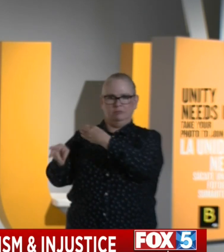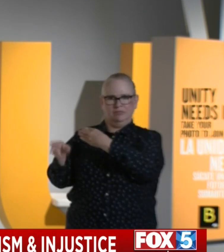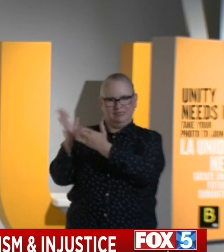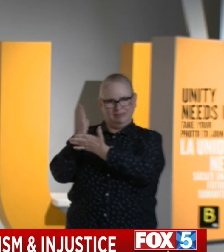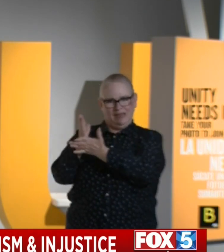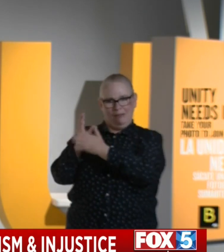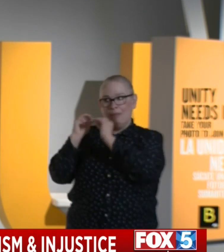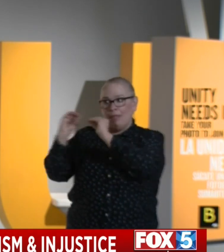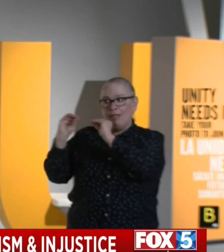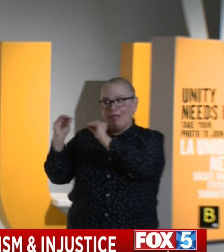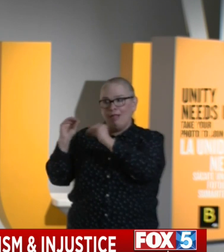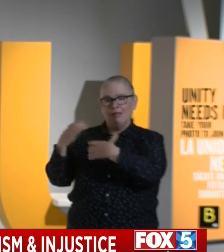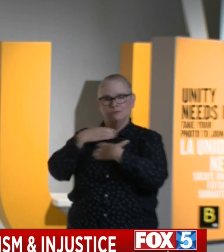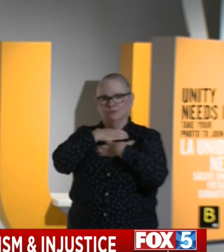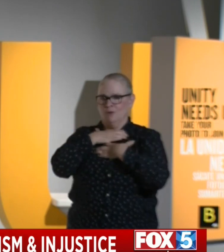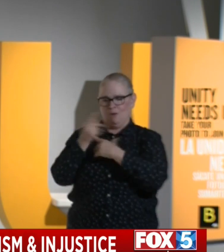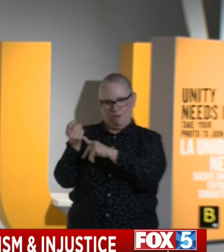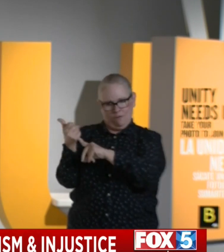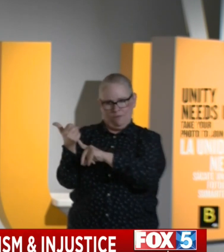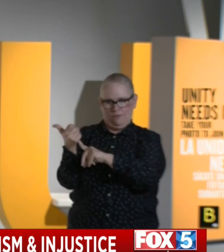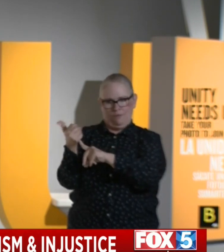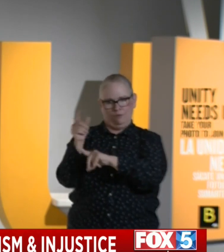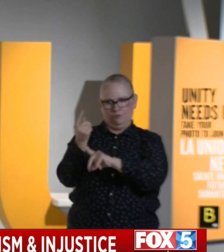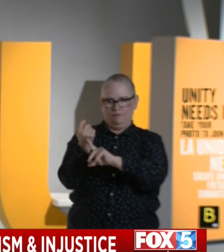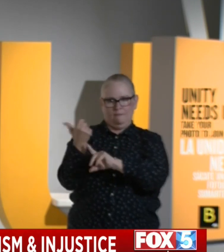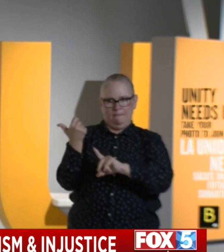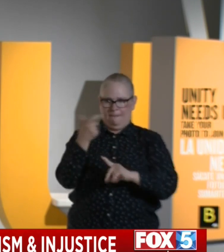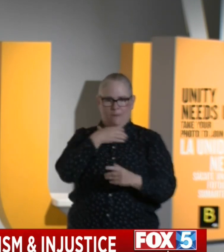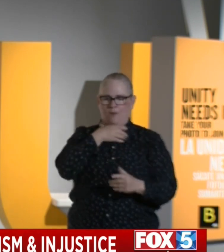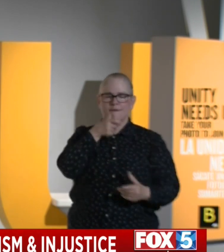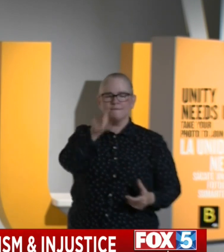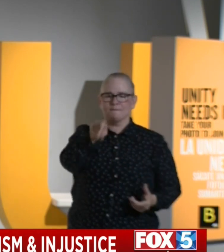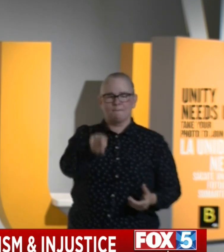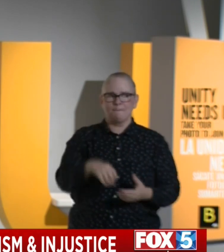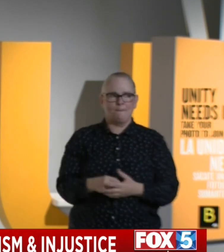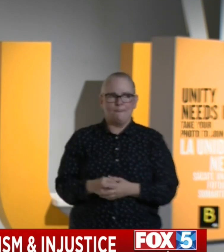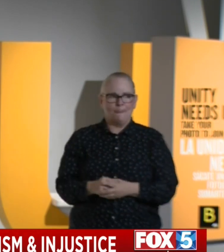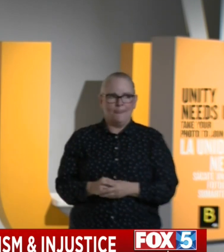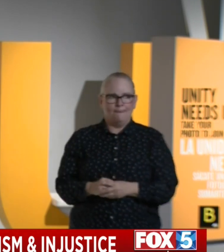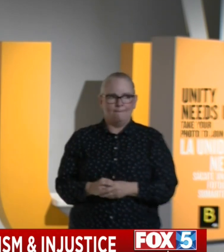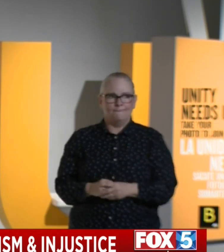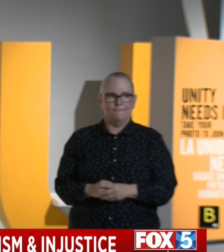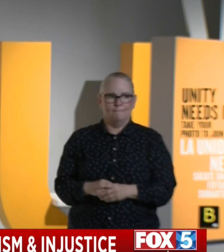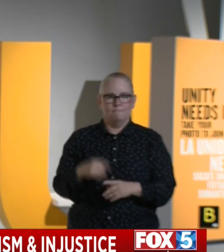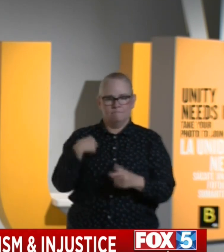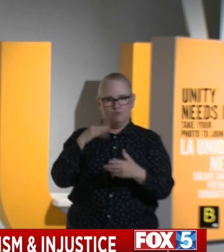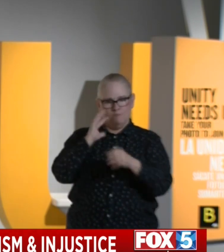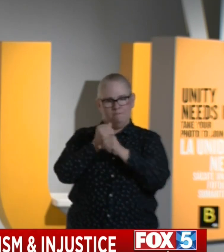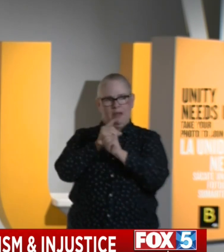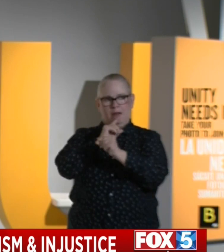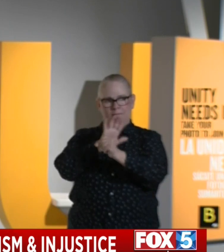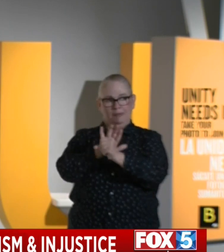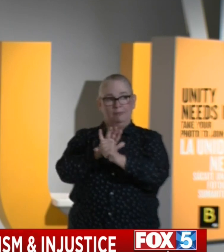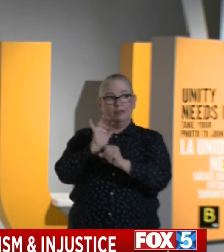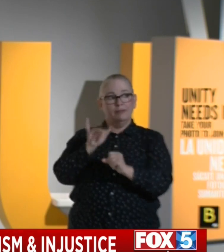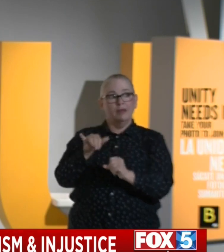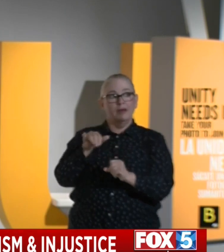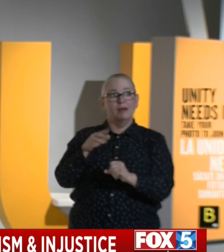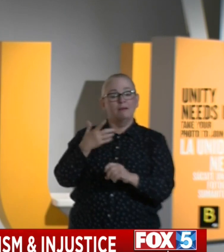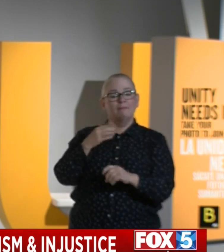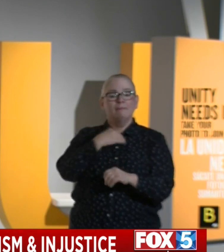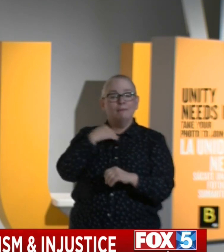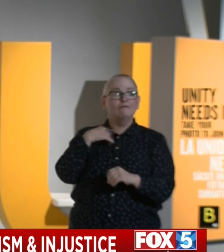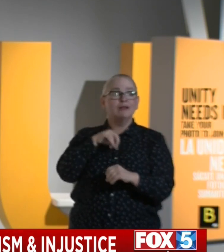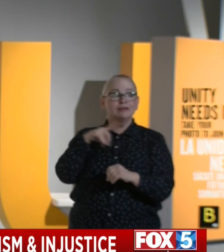And I could not be more pleased. No sooner did we make a commitment on this proposal that a member of the legislature, Mike Gibson,